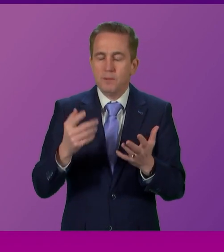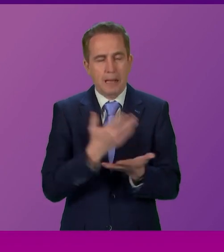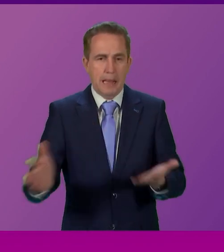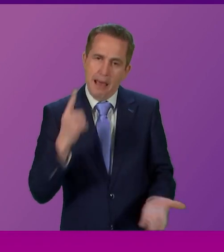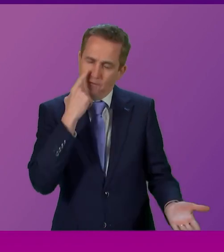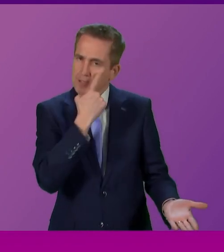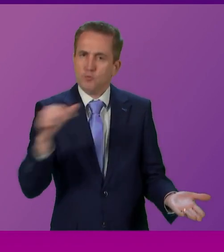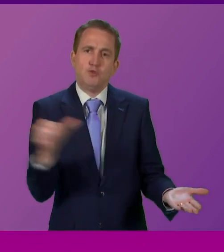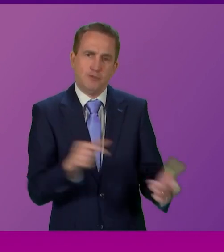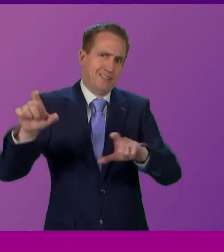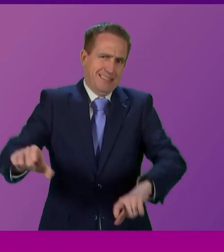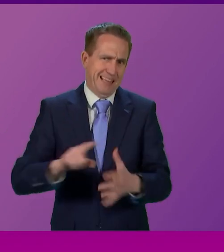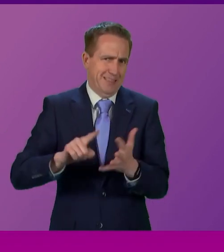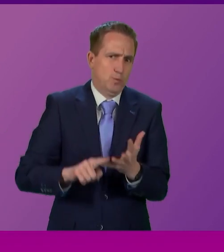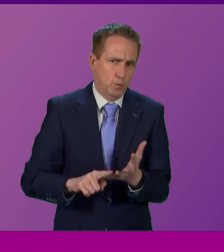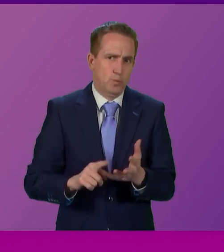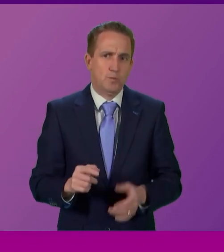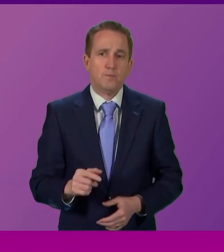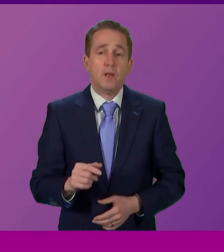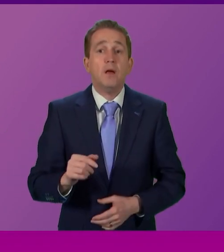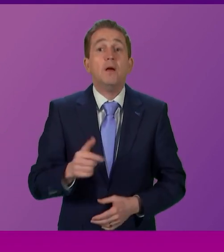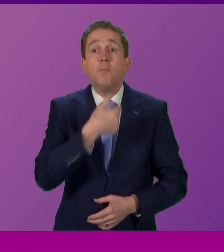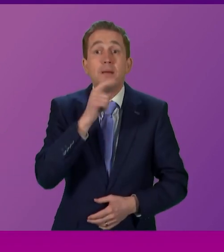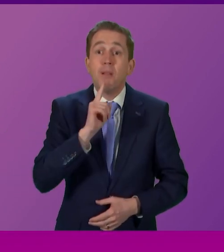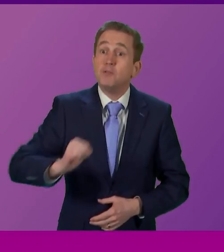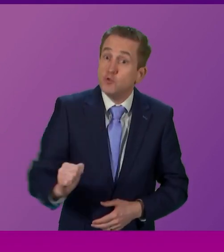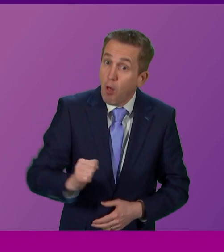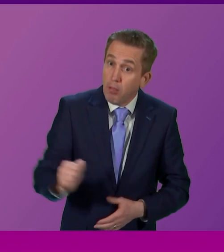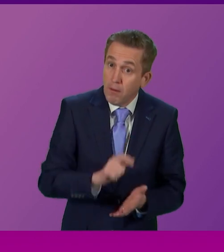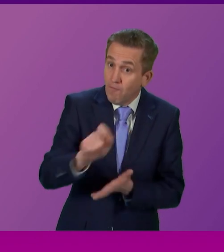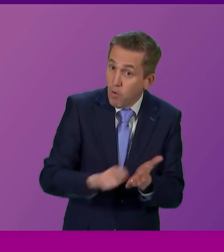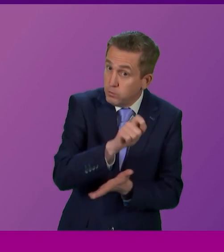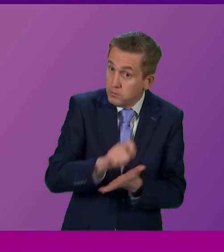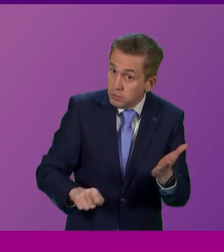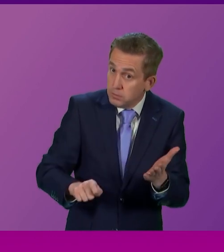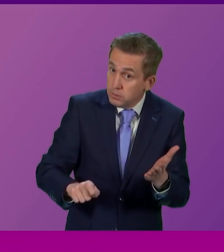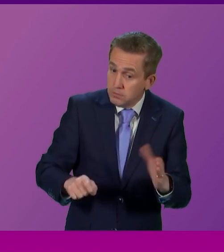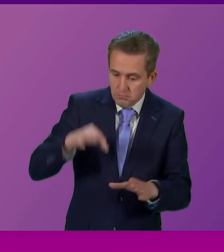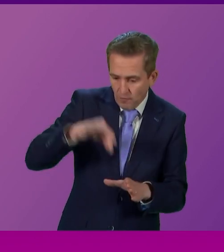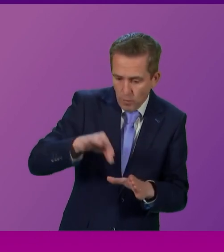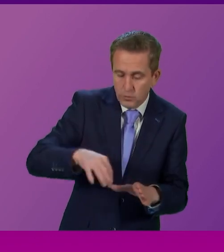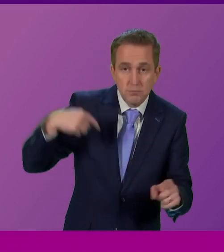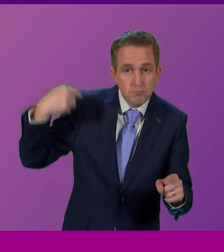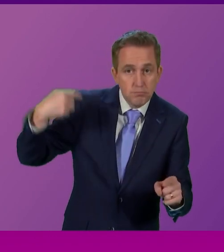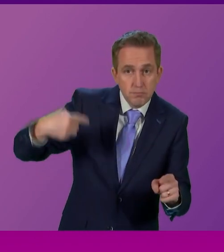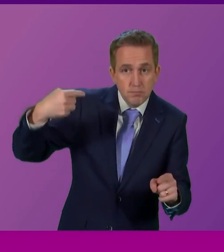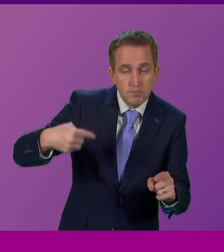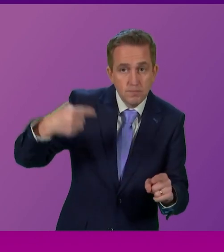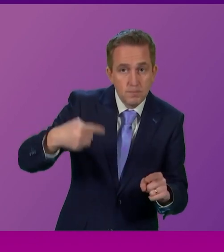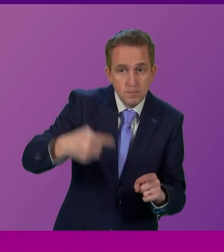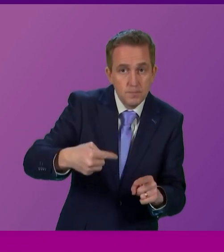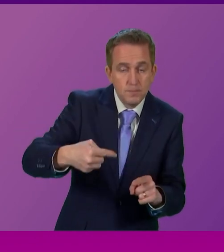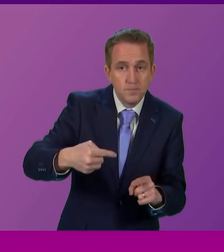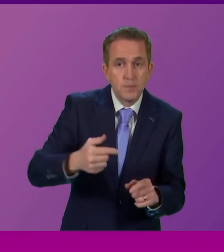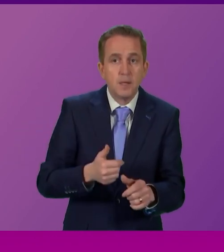Brexit referendum, of course, people in Scotland have voted in every single election for people and parties committed